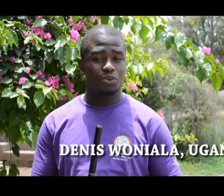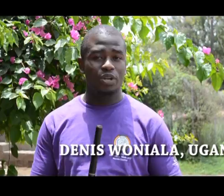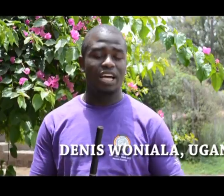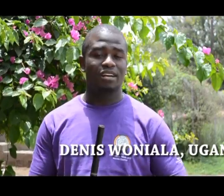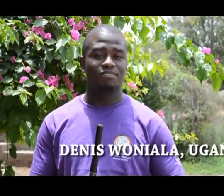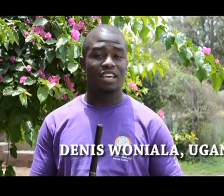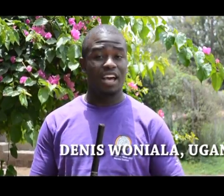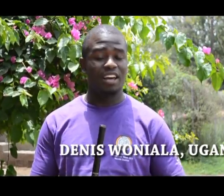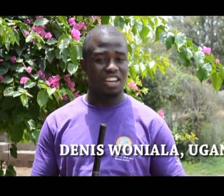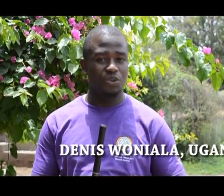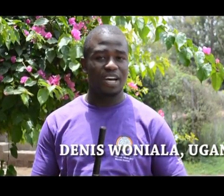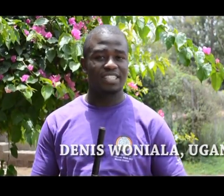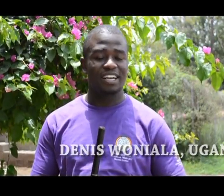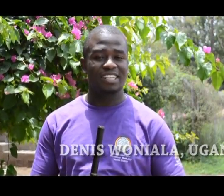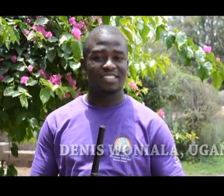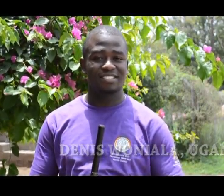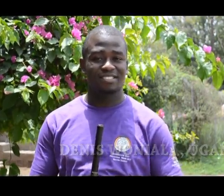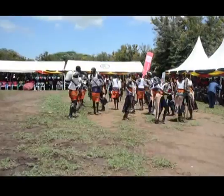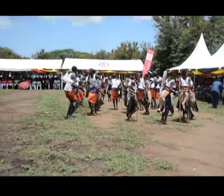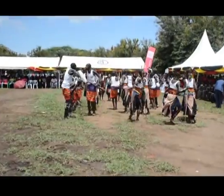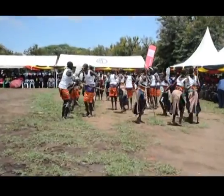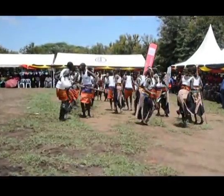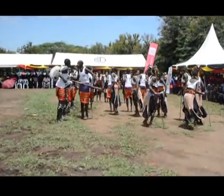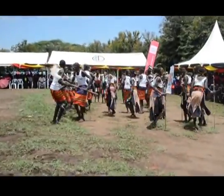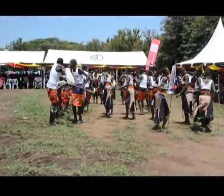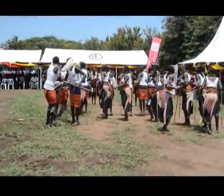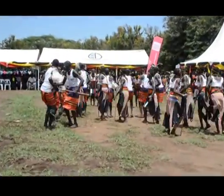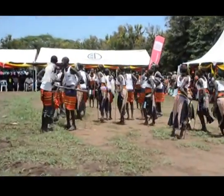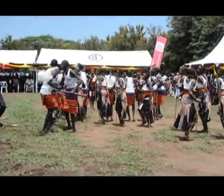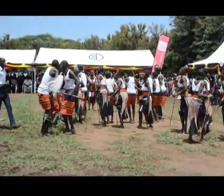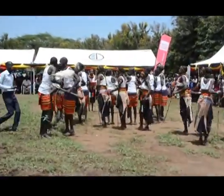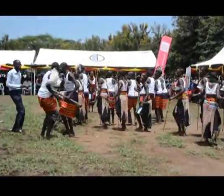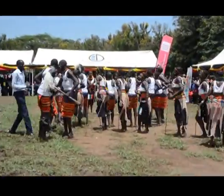Woniala, here in Uganda. Uganda. in Uganda. I don't know.